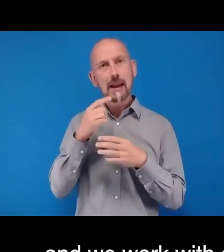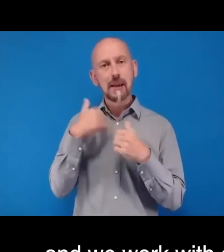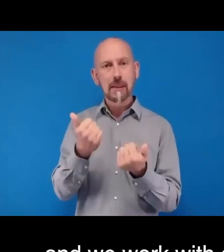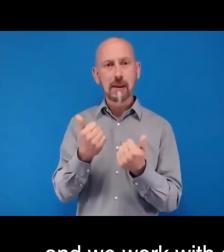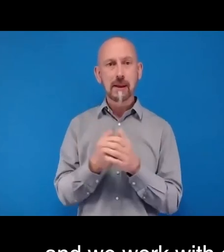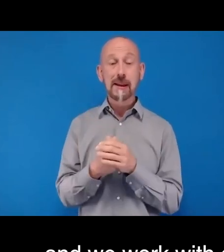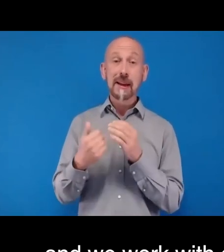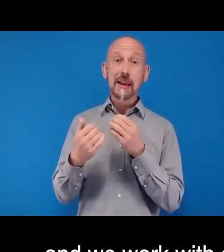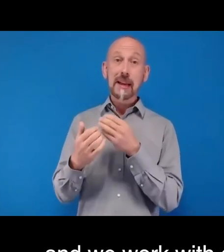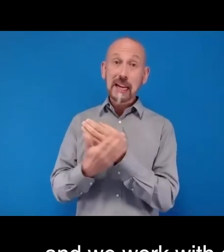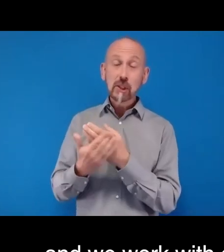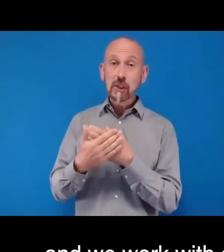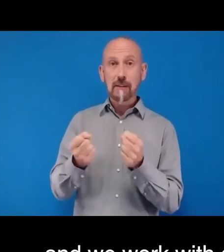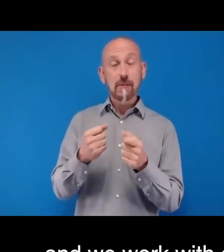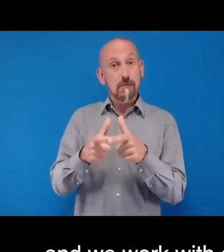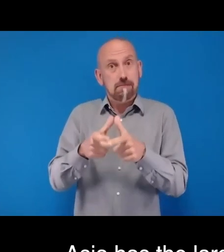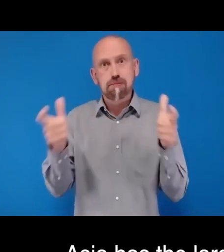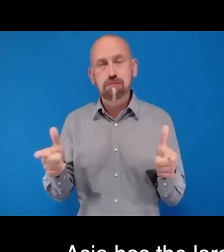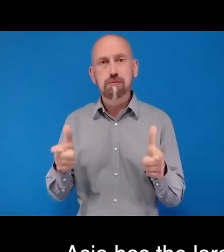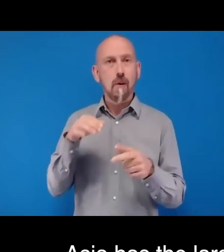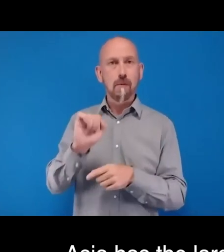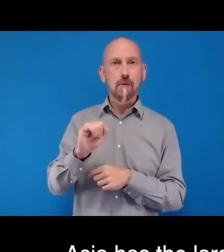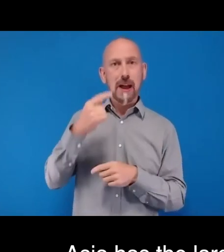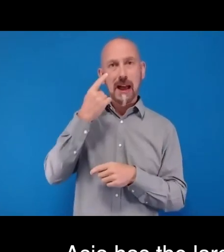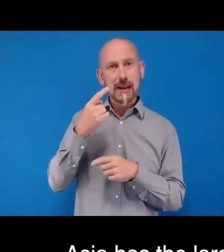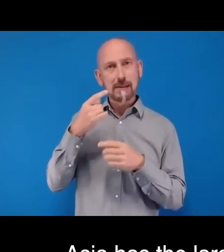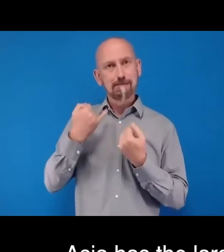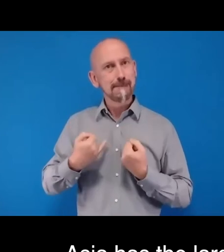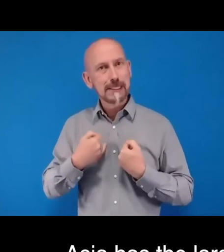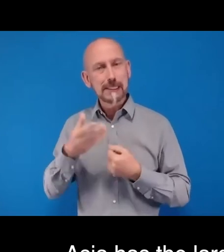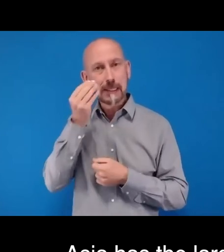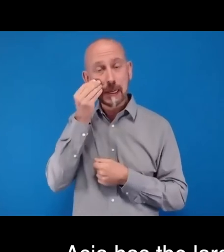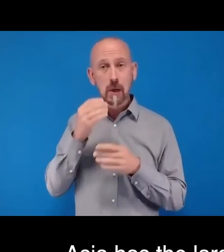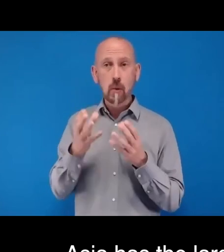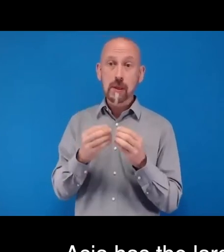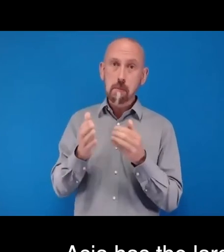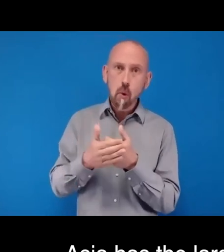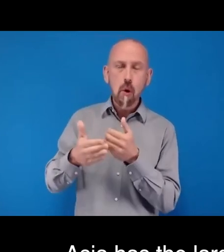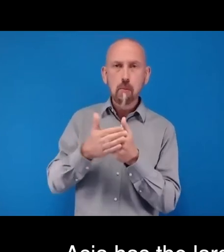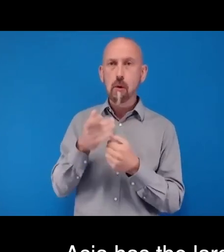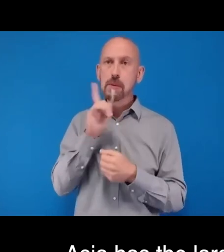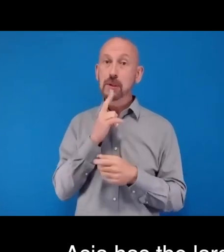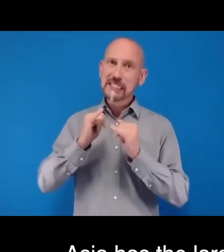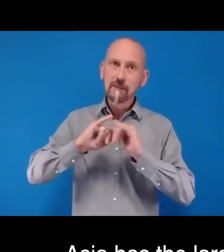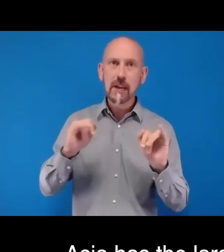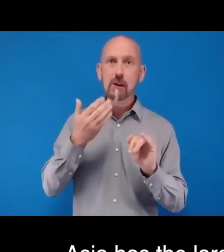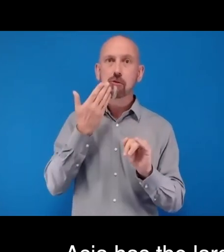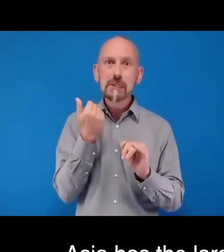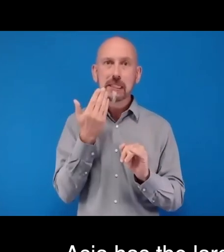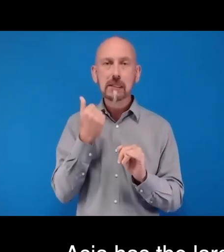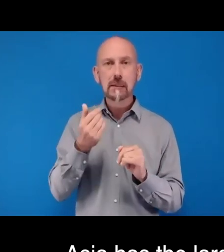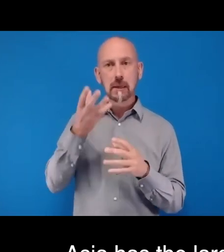and a growing burden of moderate to the severe vision impairment due to a myopia